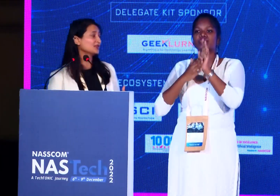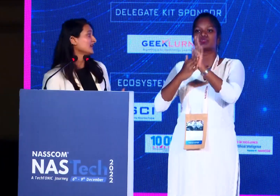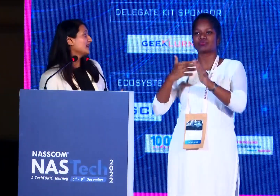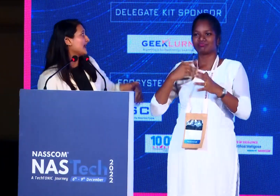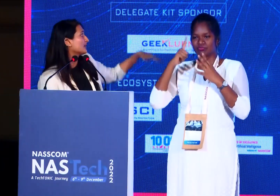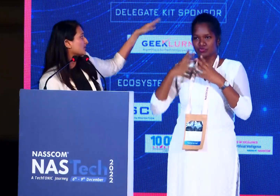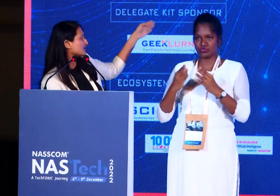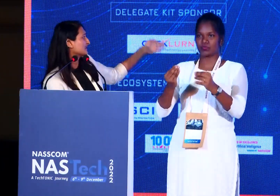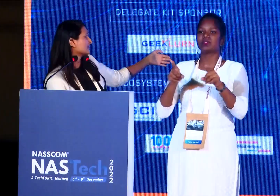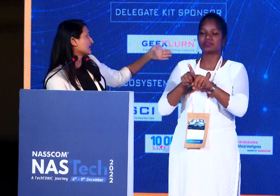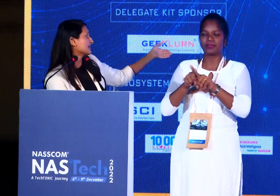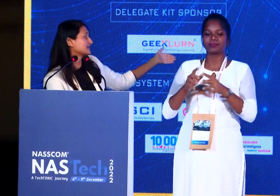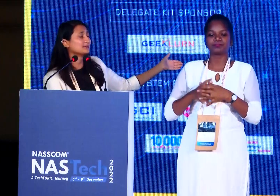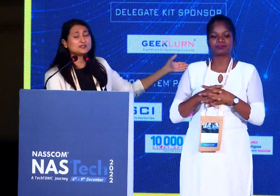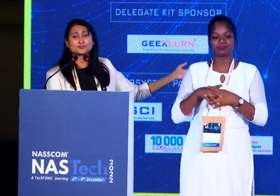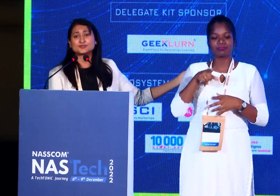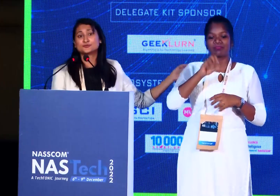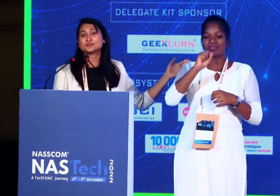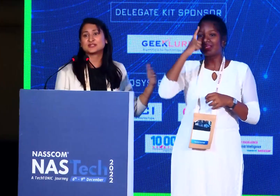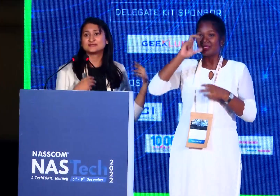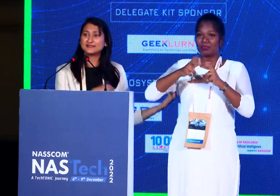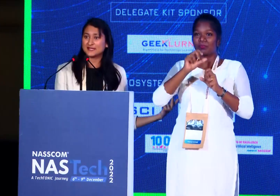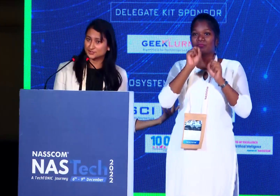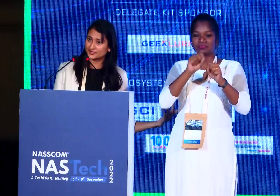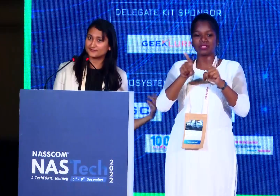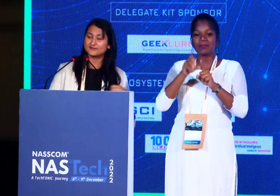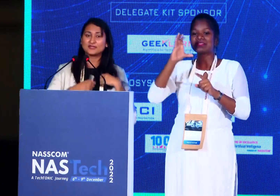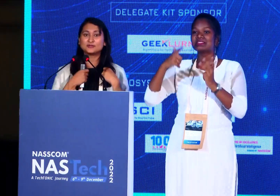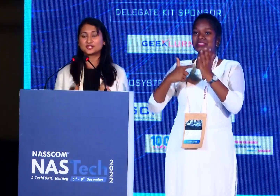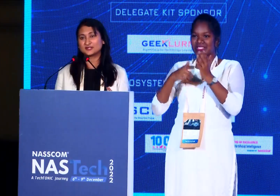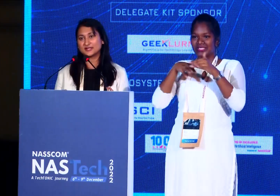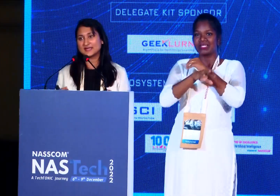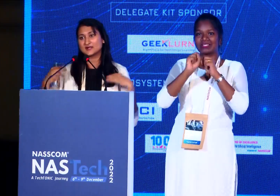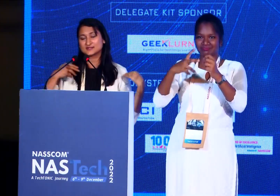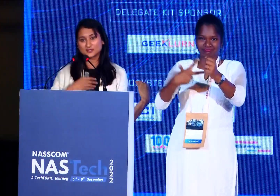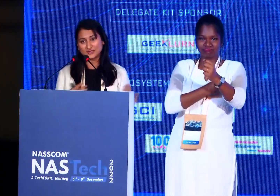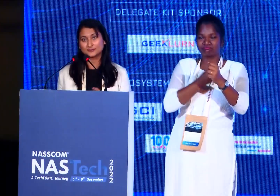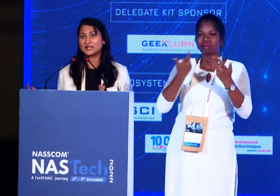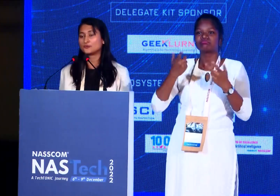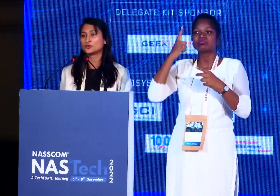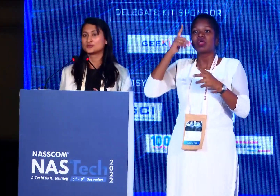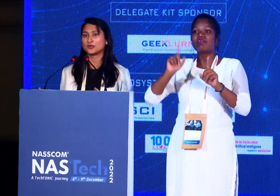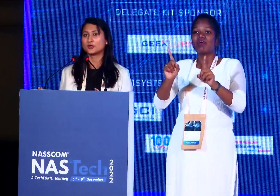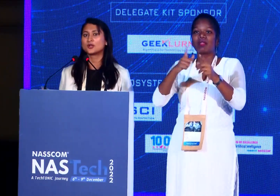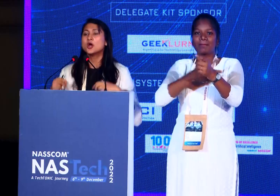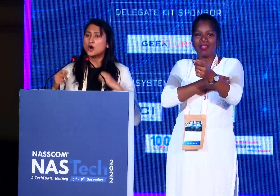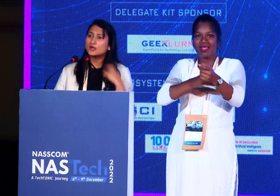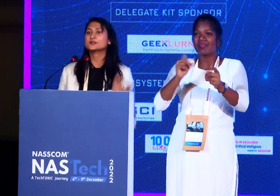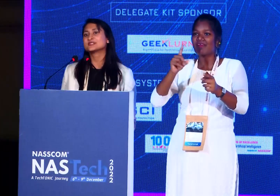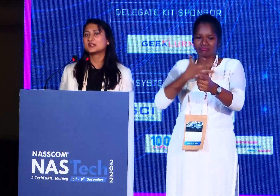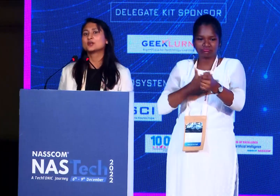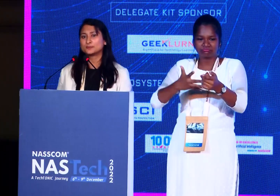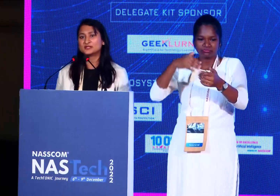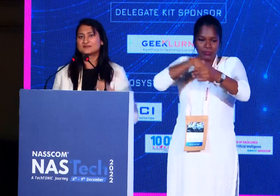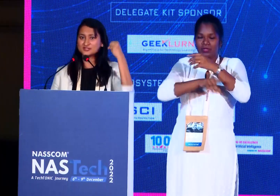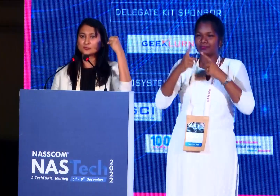solution. And of course, the cumbersome issues of using a CT angiography where you inject a dye, understand where the blood flow is going on, or